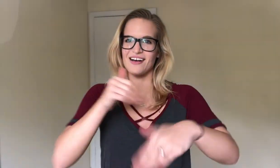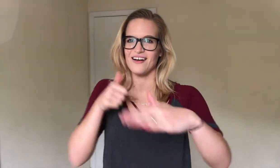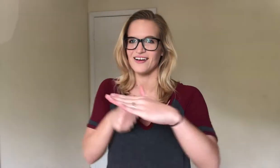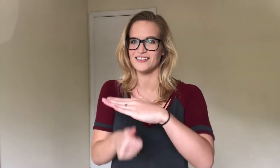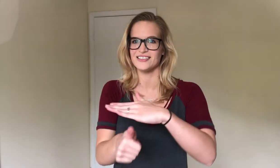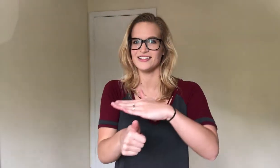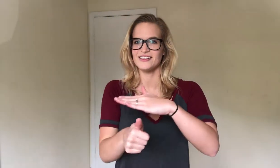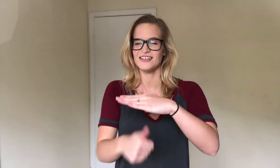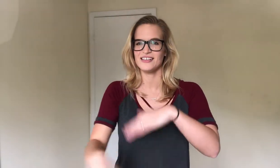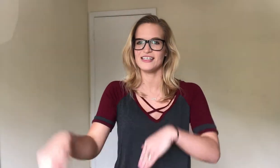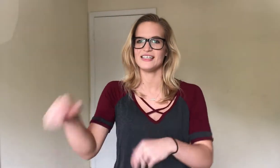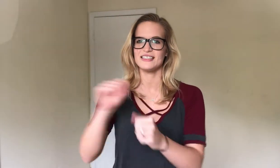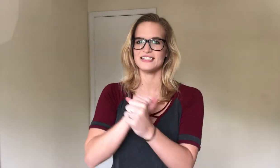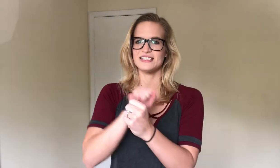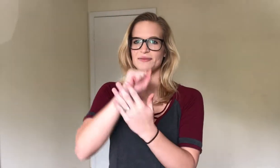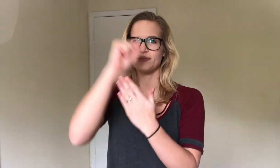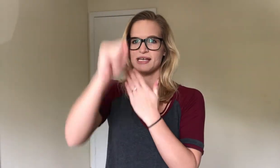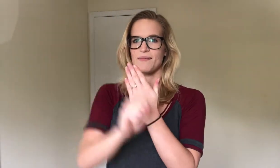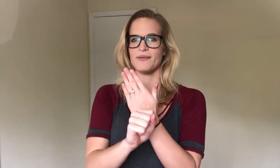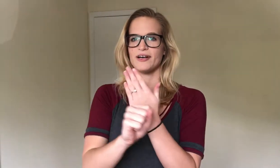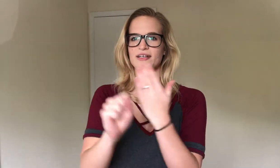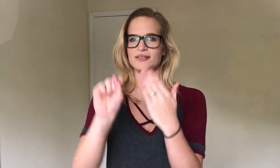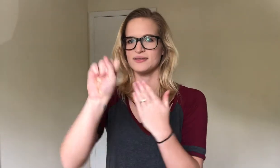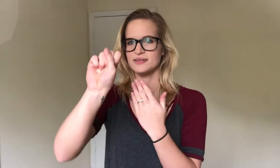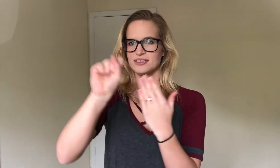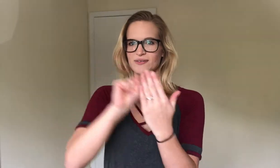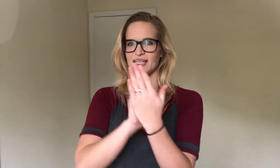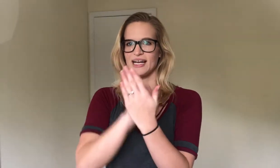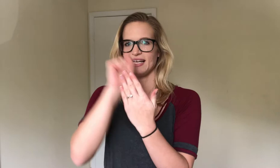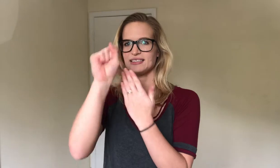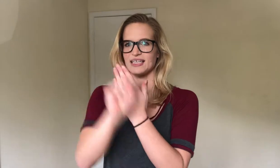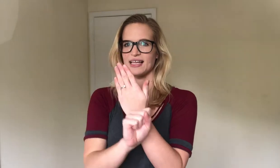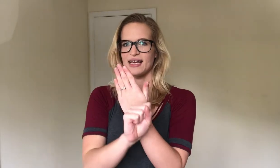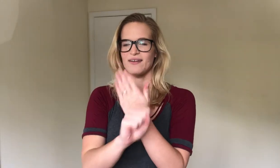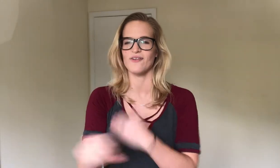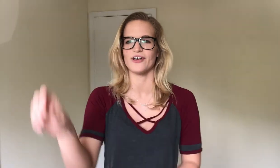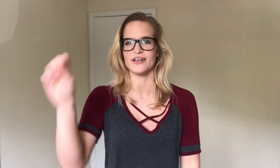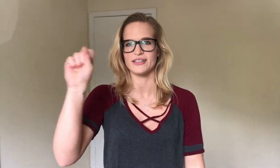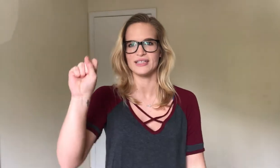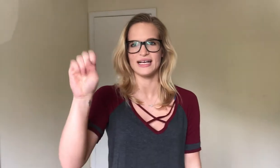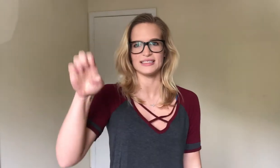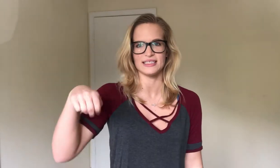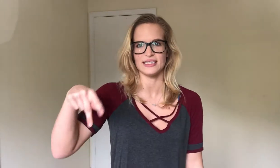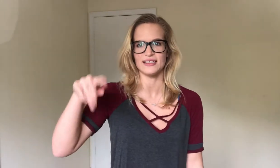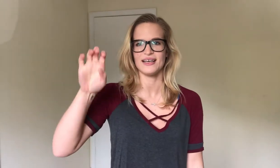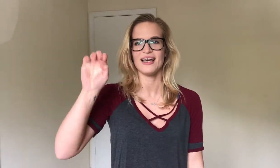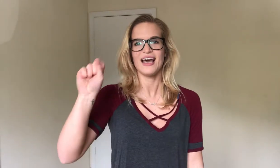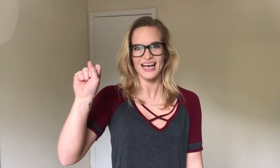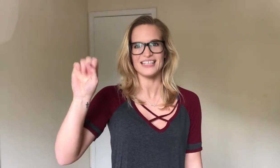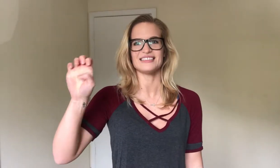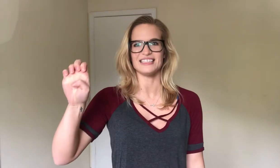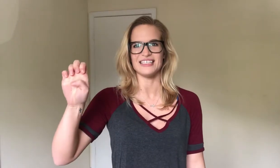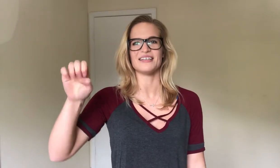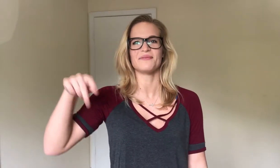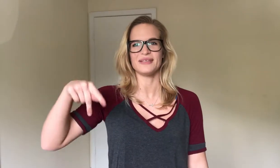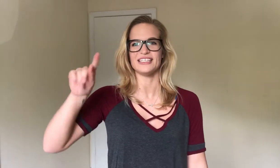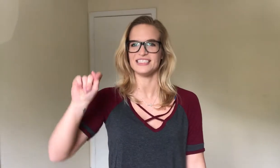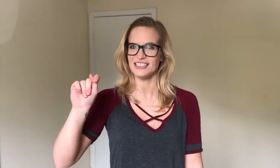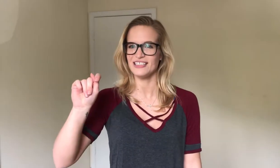under September, so with an S like that, or you could S-E-P-T,